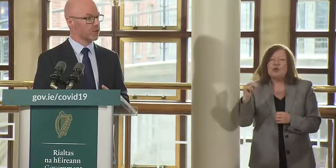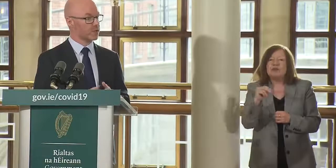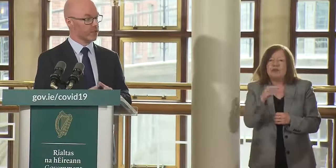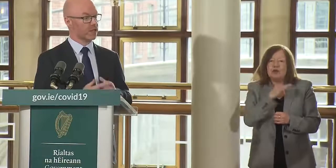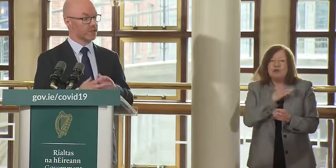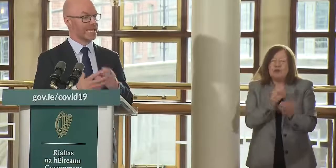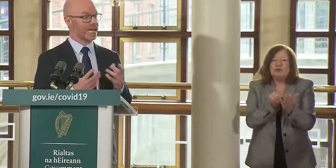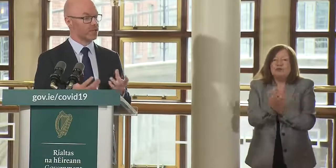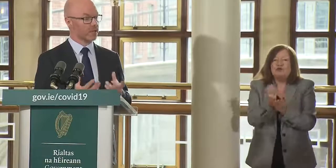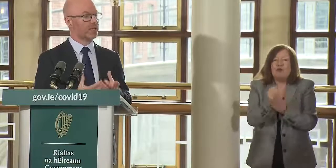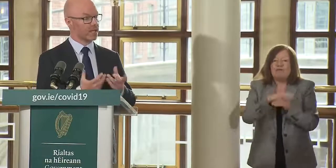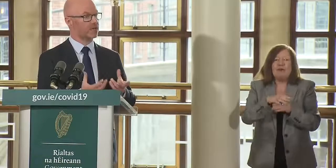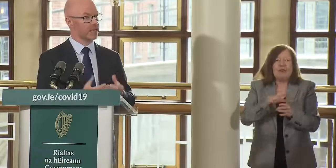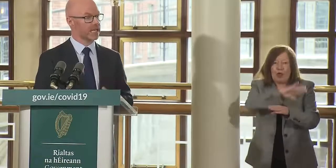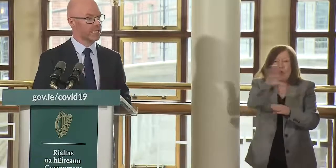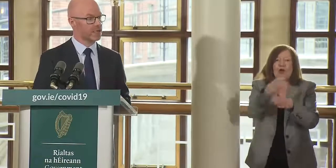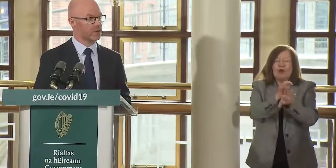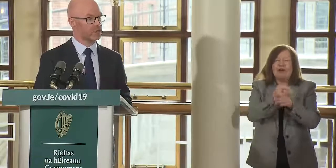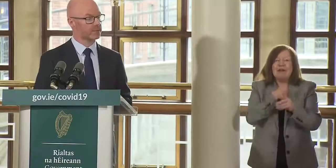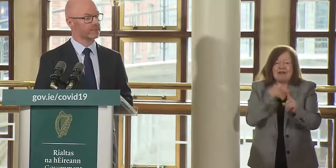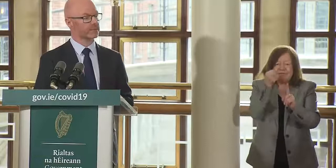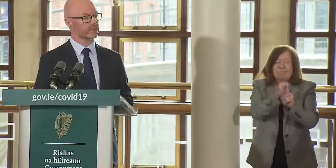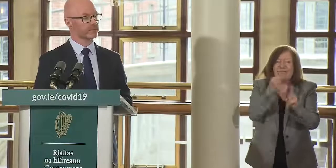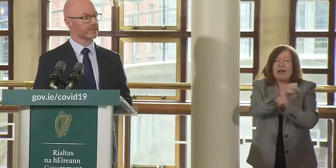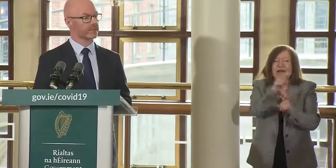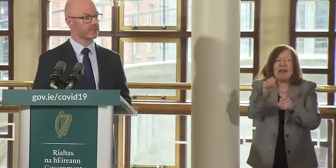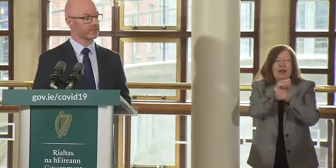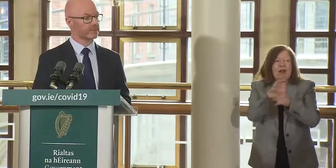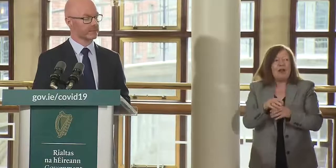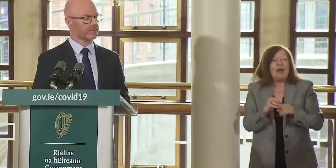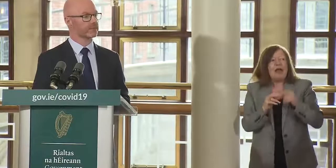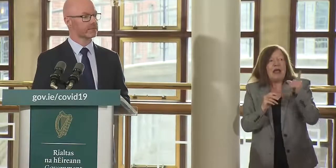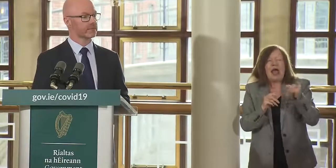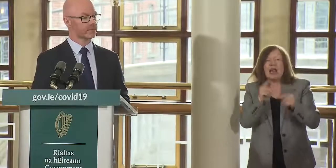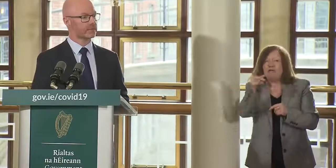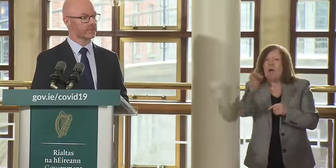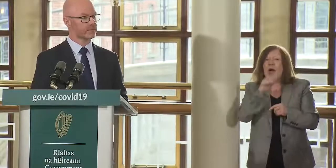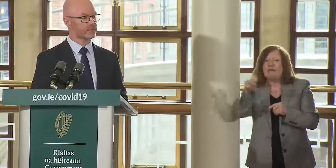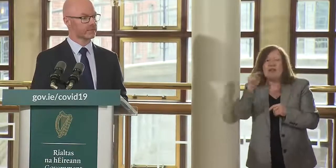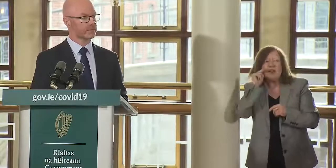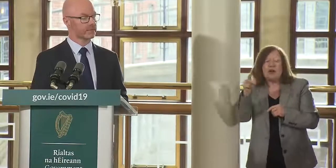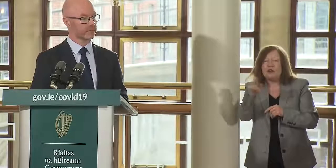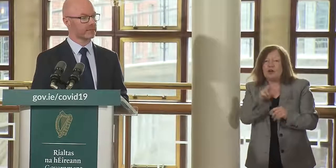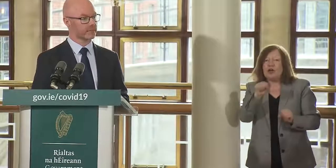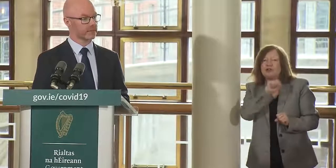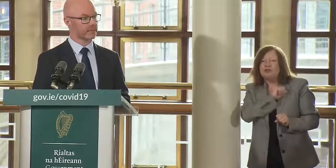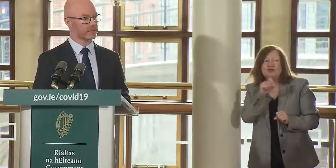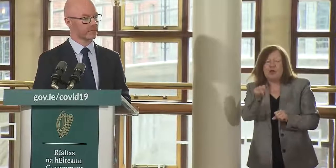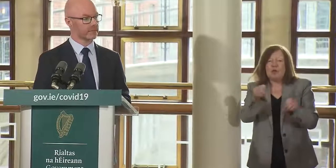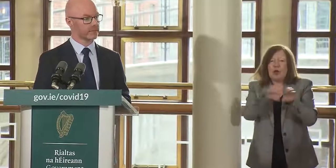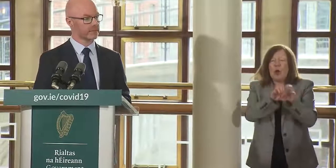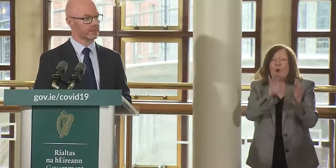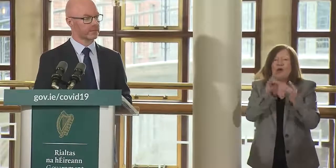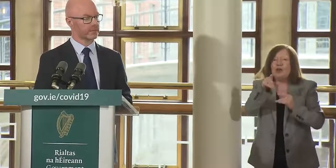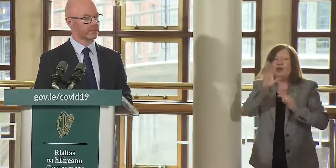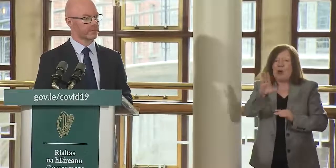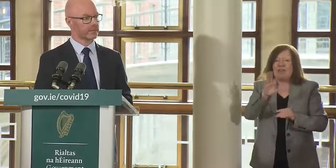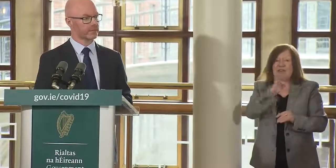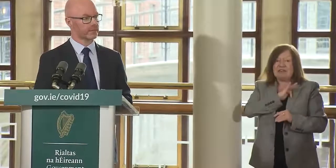good news story for the for the nation in our fight against covet no